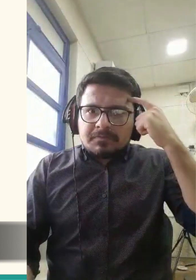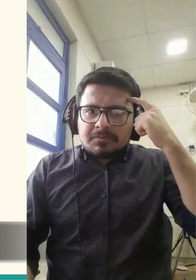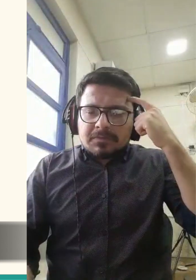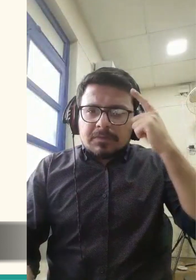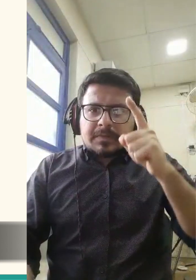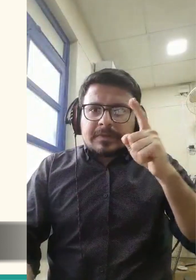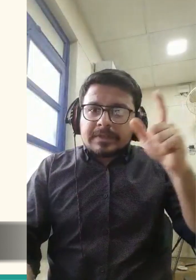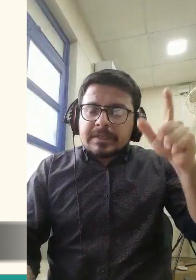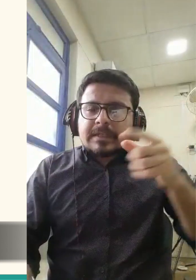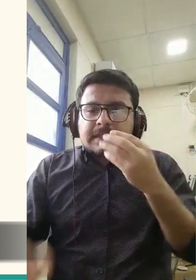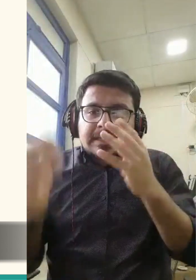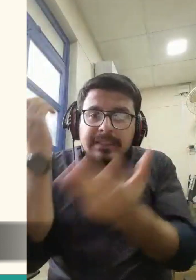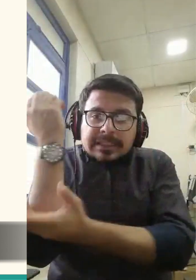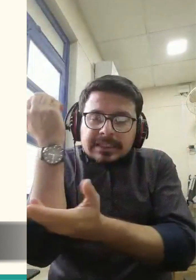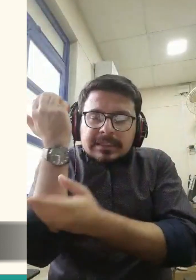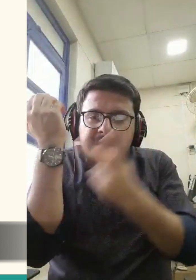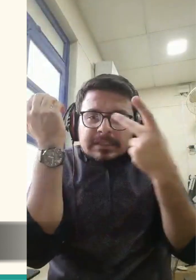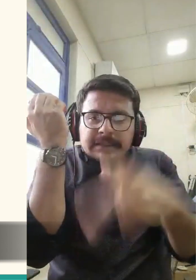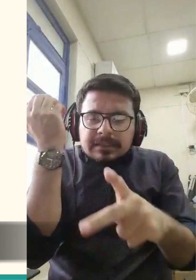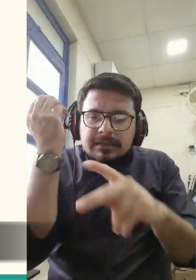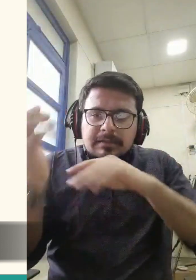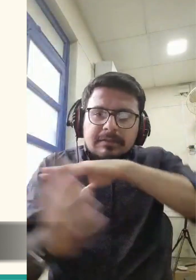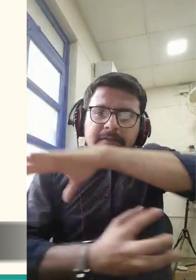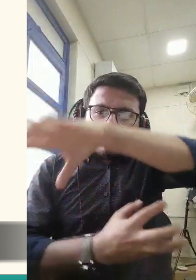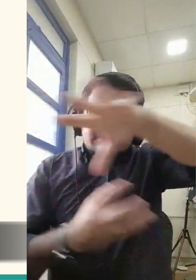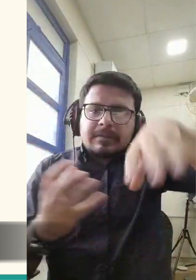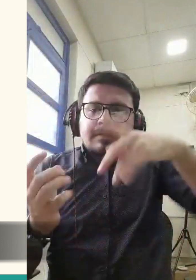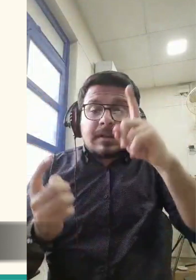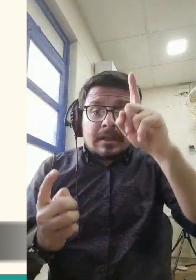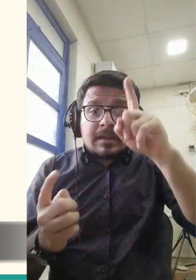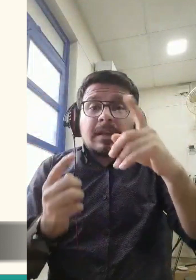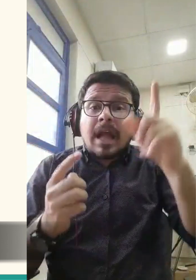and knowledge than they already had.